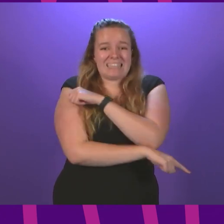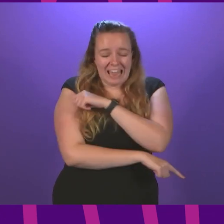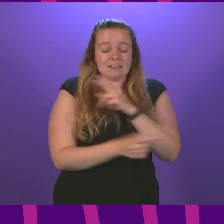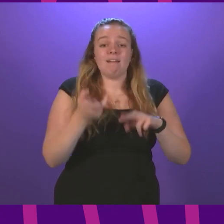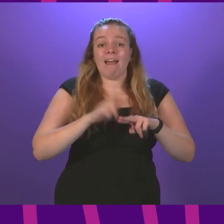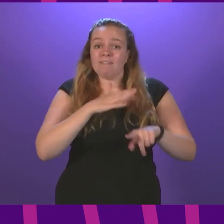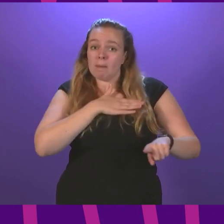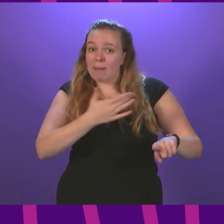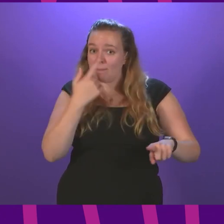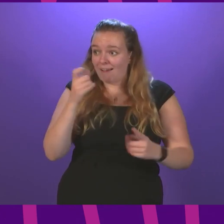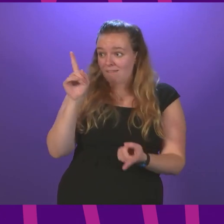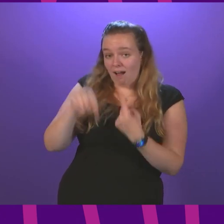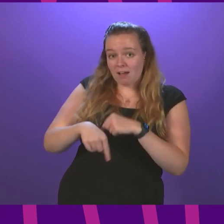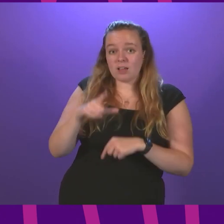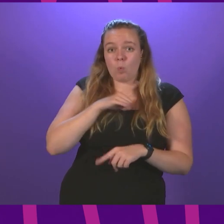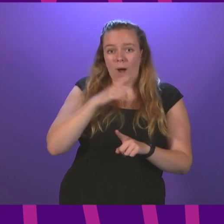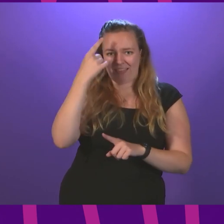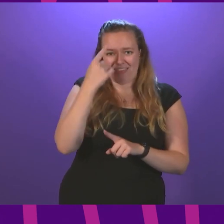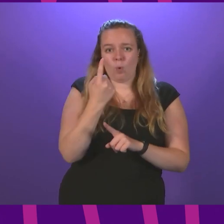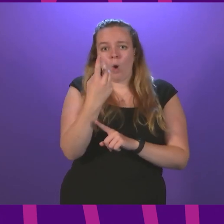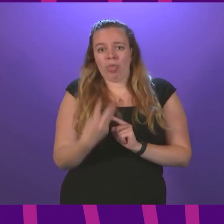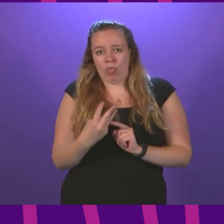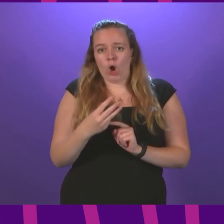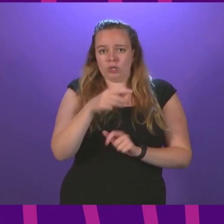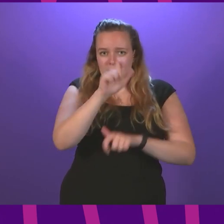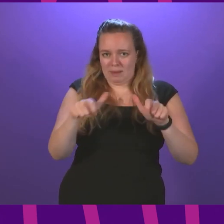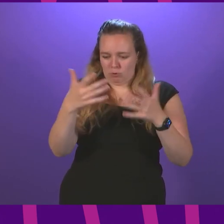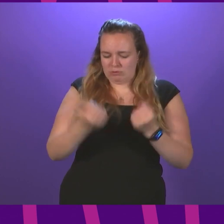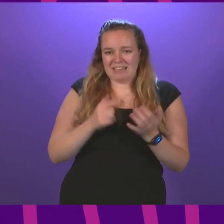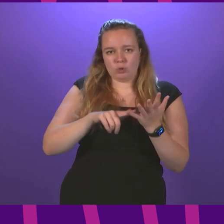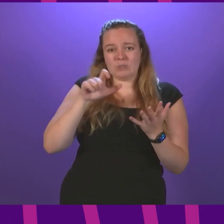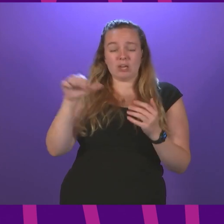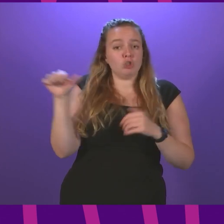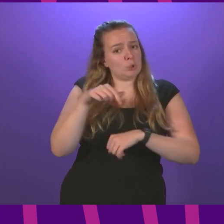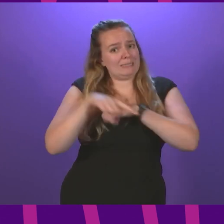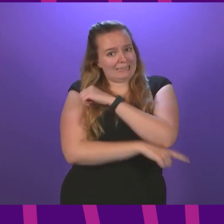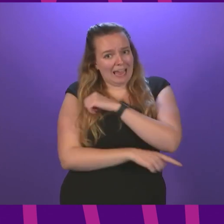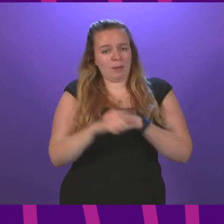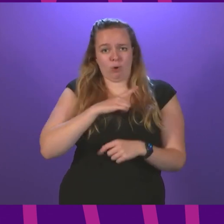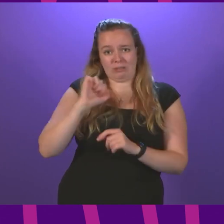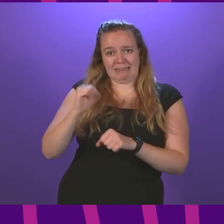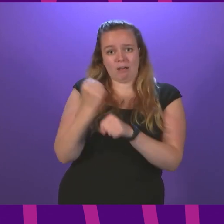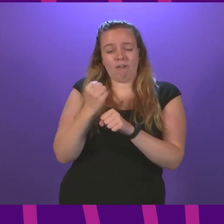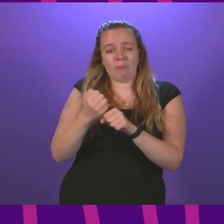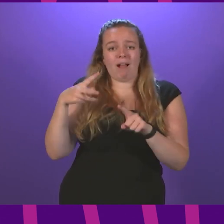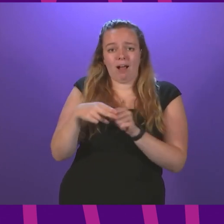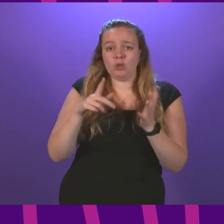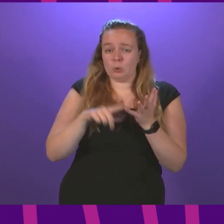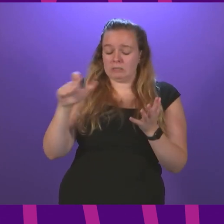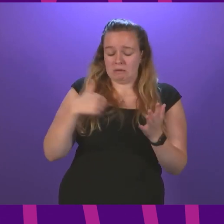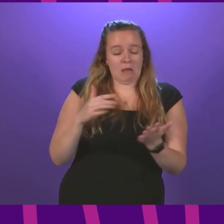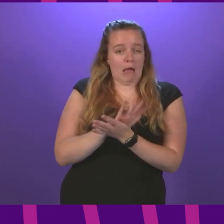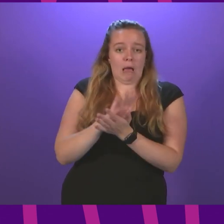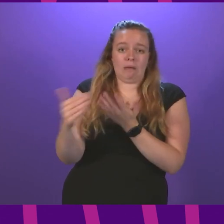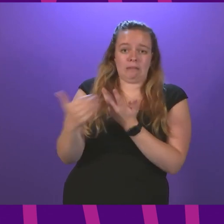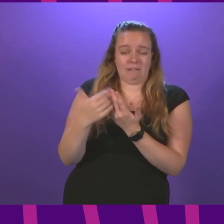if the member can answer why he thinks that a third of universal credit recipients should be in debt after his Government cuts universal credit, then I'm happy to take